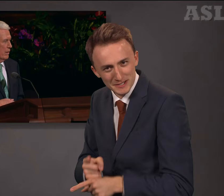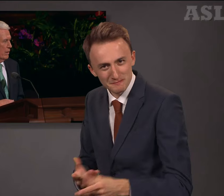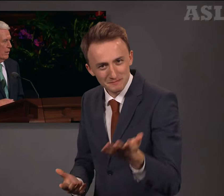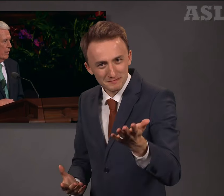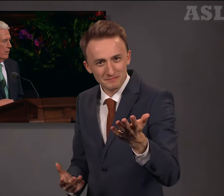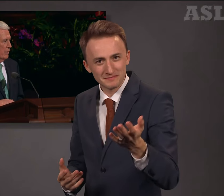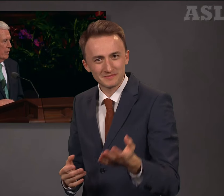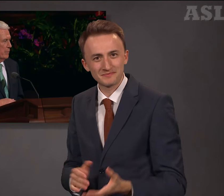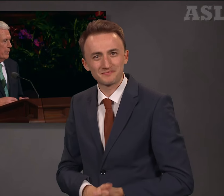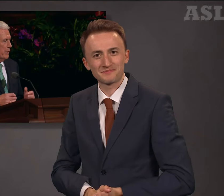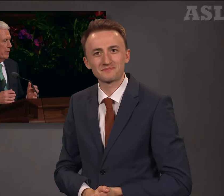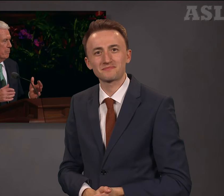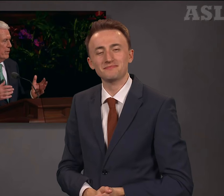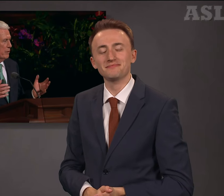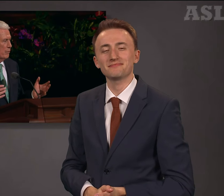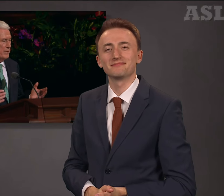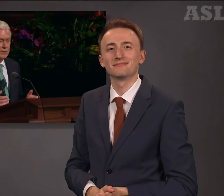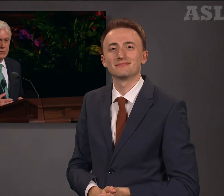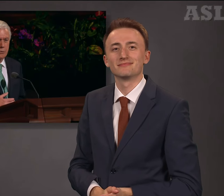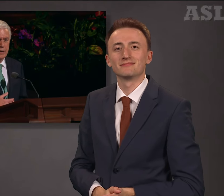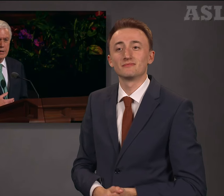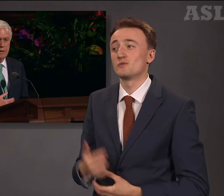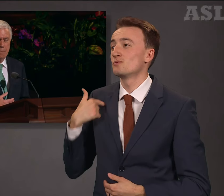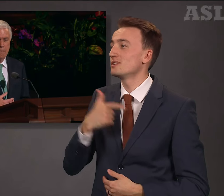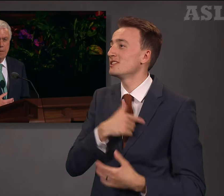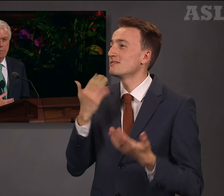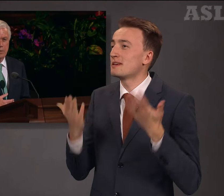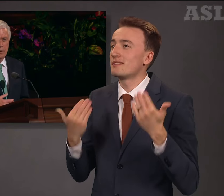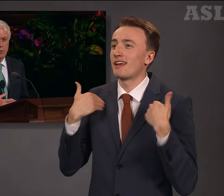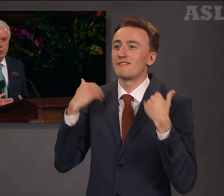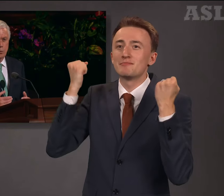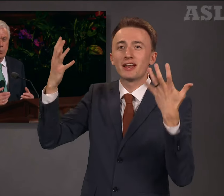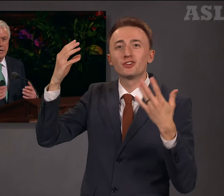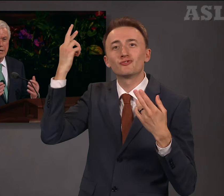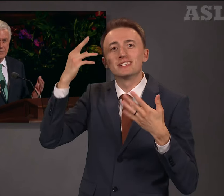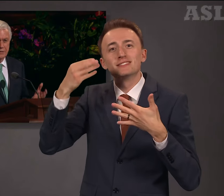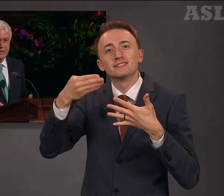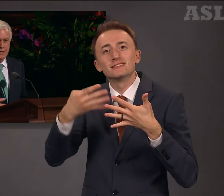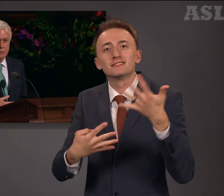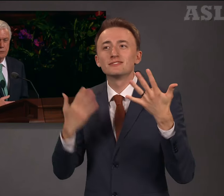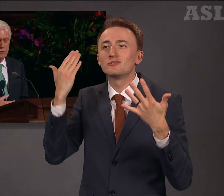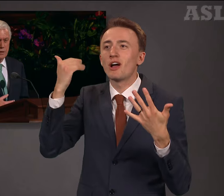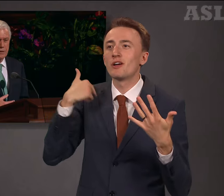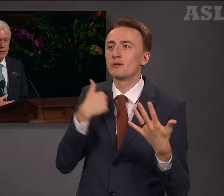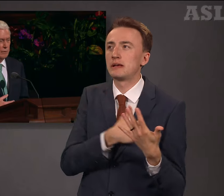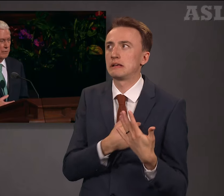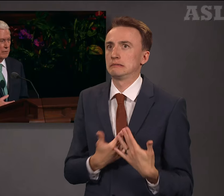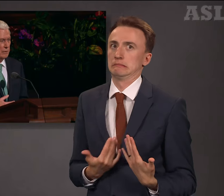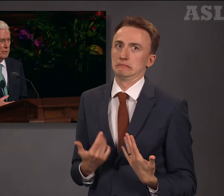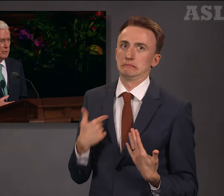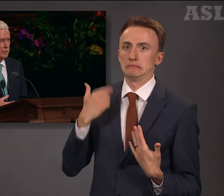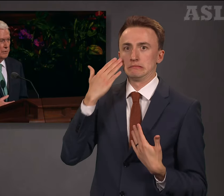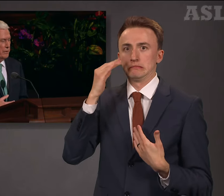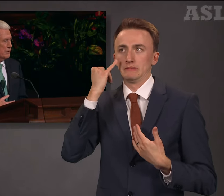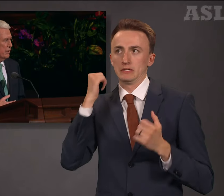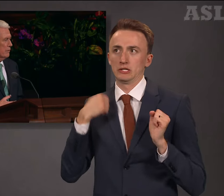There may be many reasons why we hesitate to draw near to the Savior.